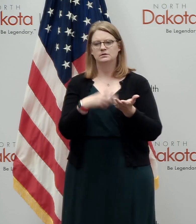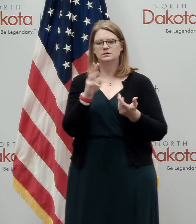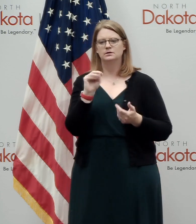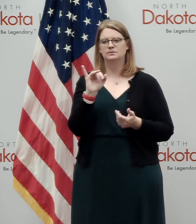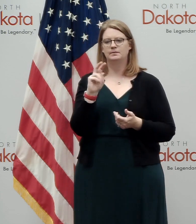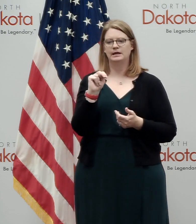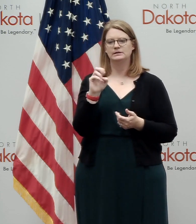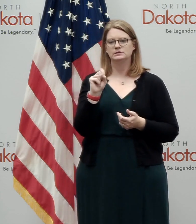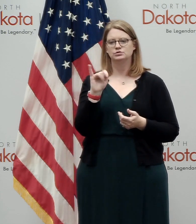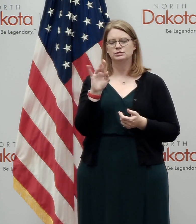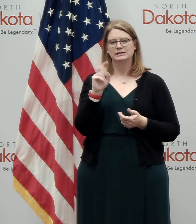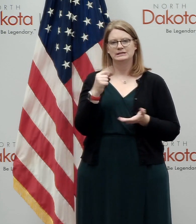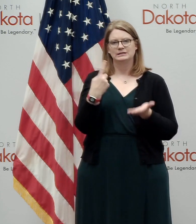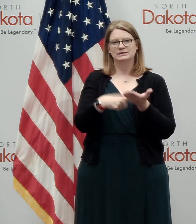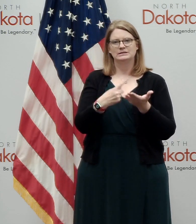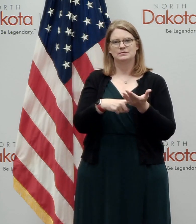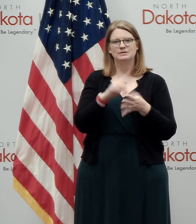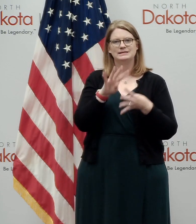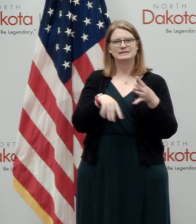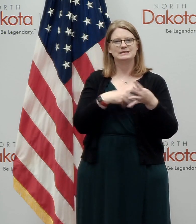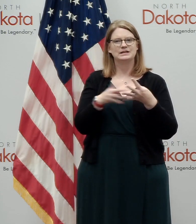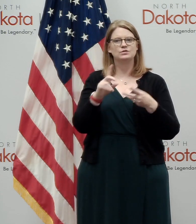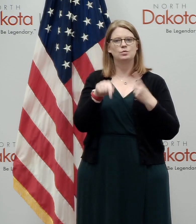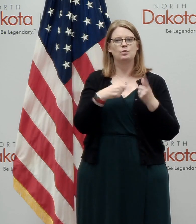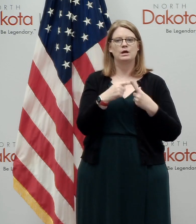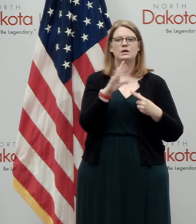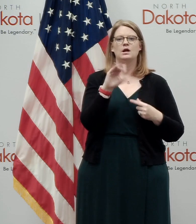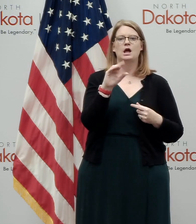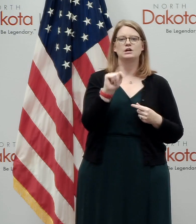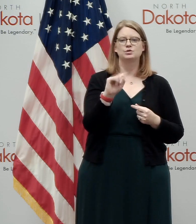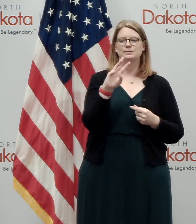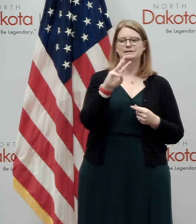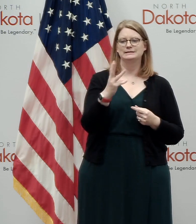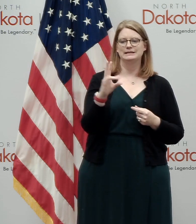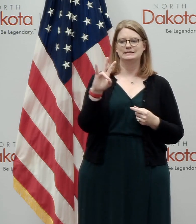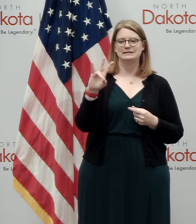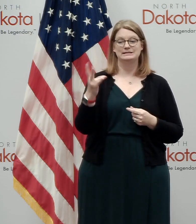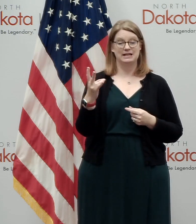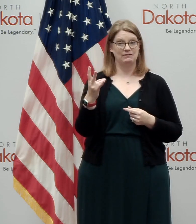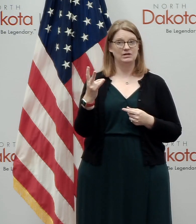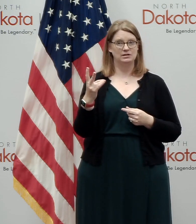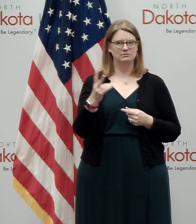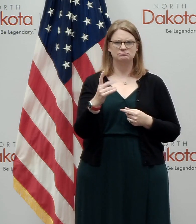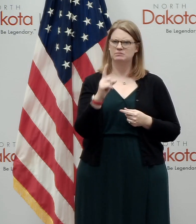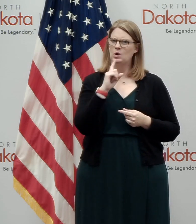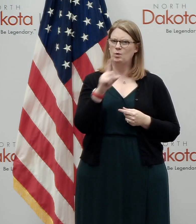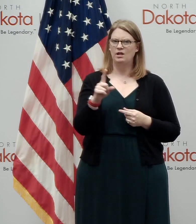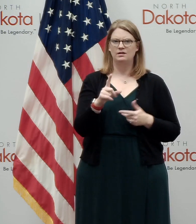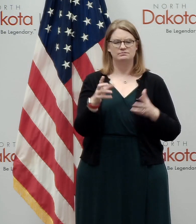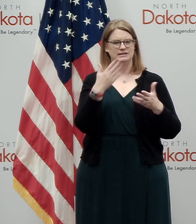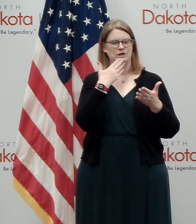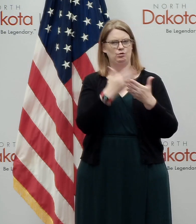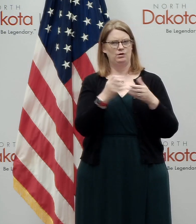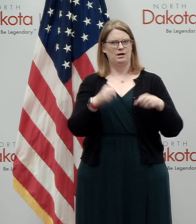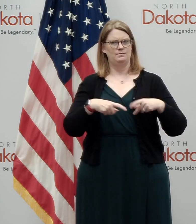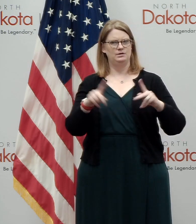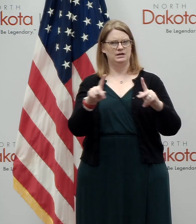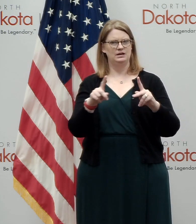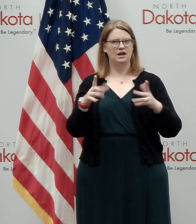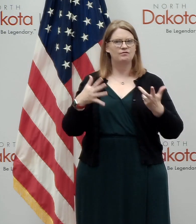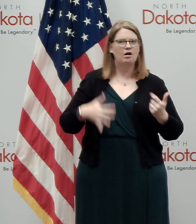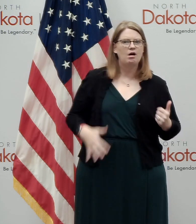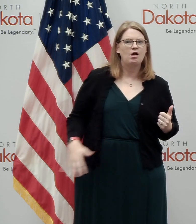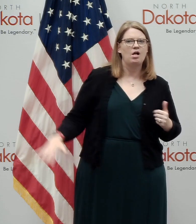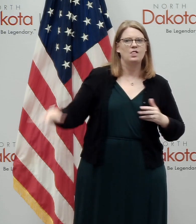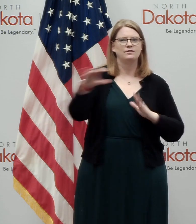main street, uh, summit, which is scheduled for October 6th and 7th. It's the perfect opportunity for us to have a statewide virtual conversation